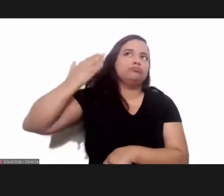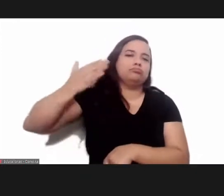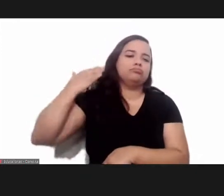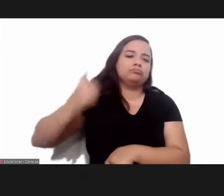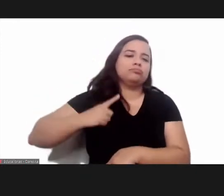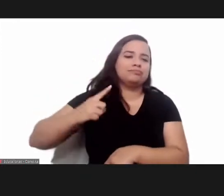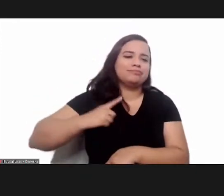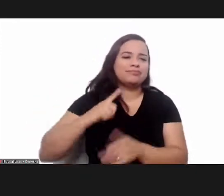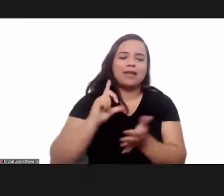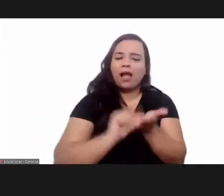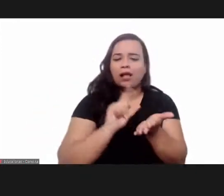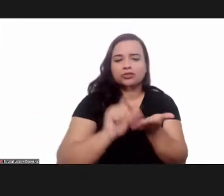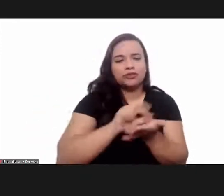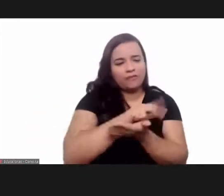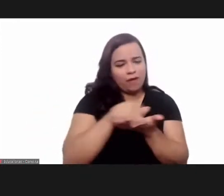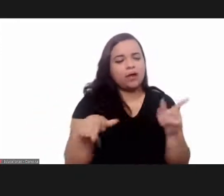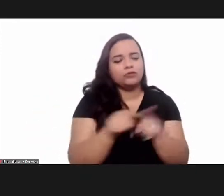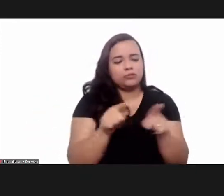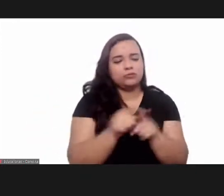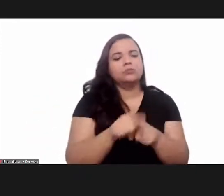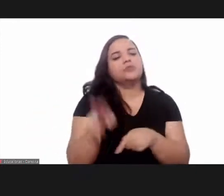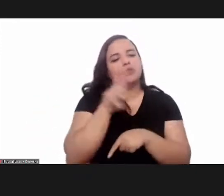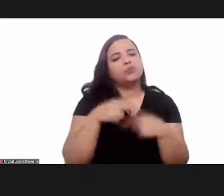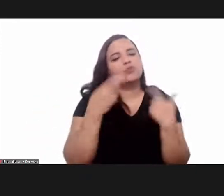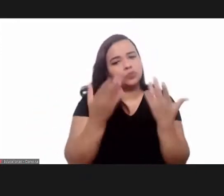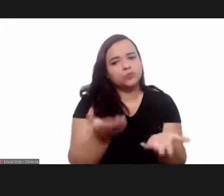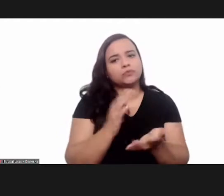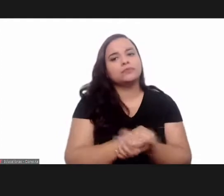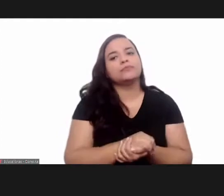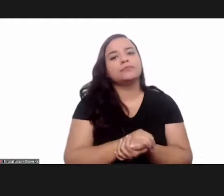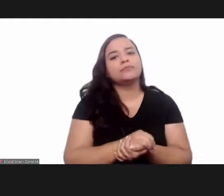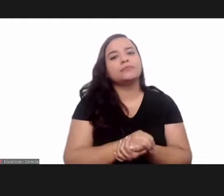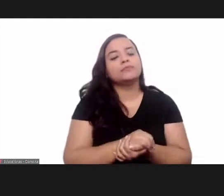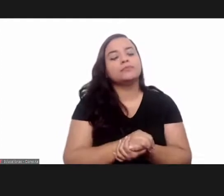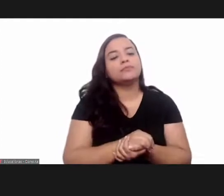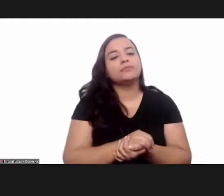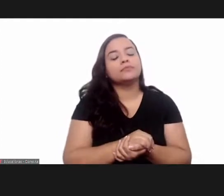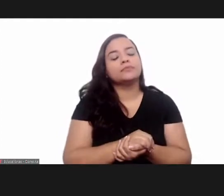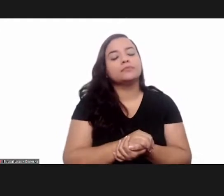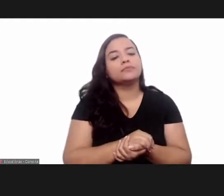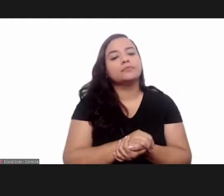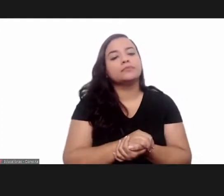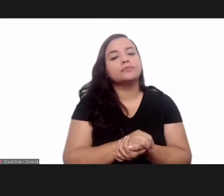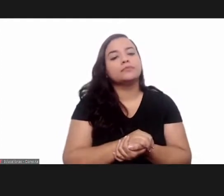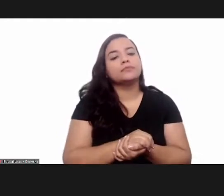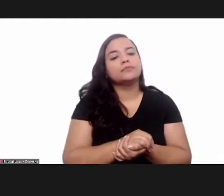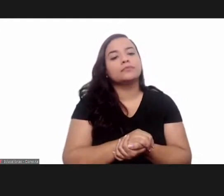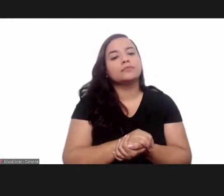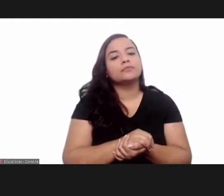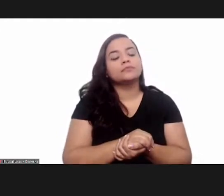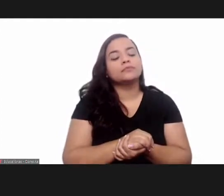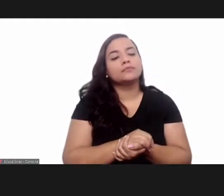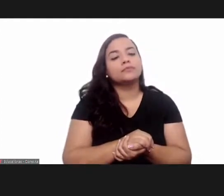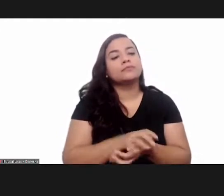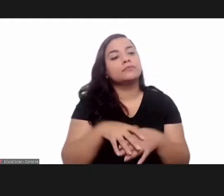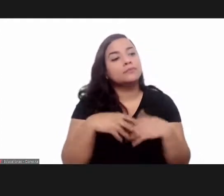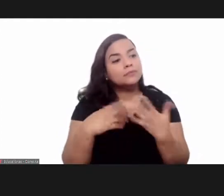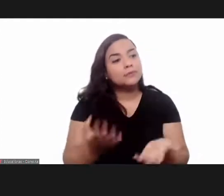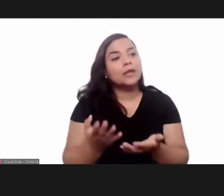was german at that time so many of the articles were translated into german to be able to disseminate the